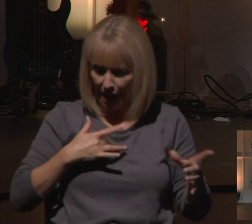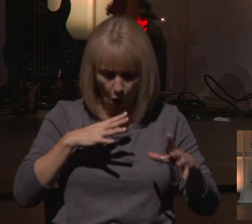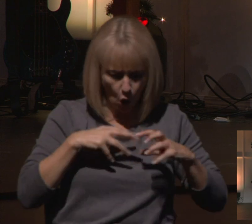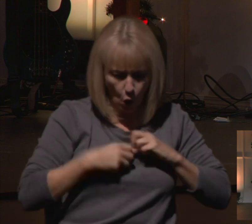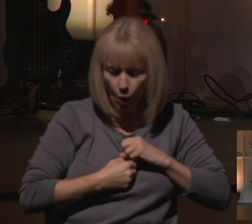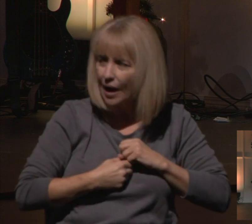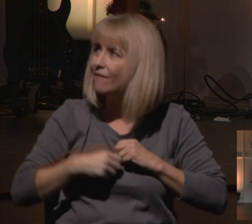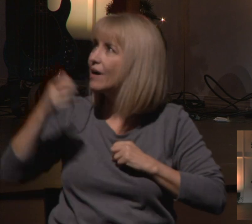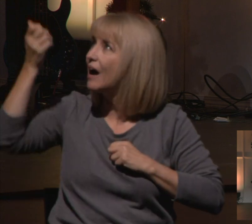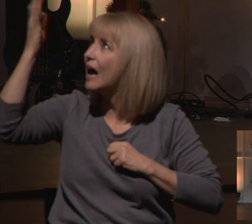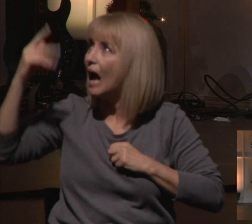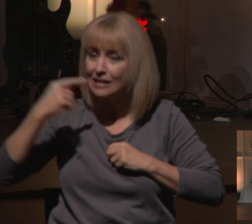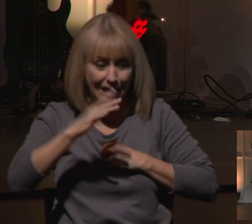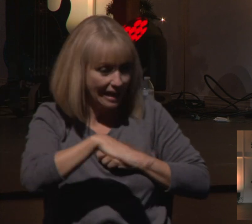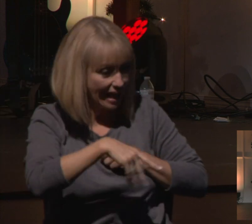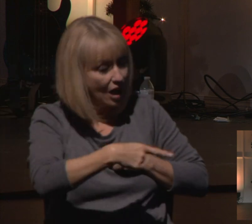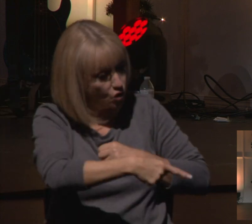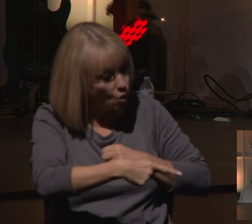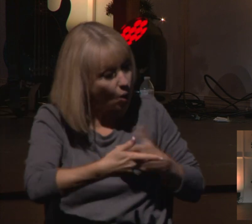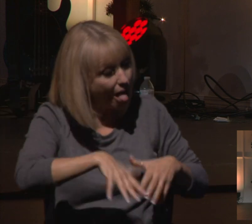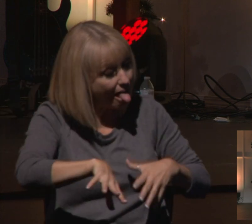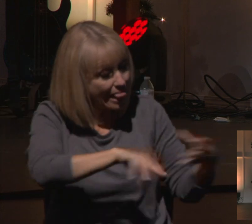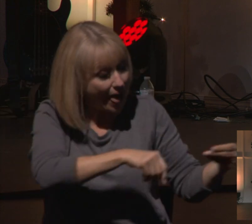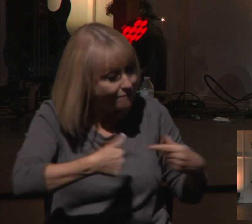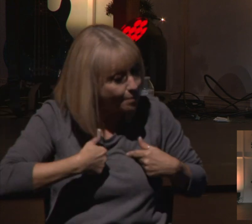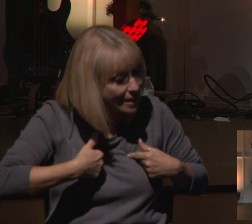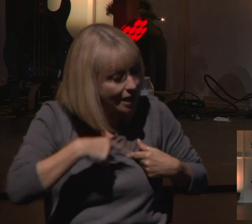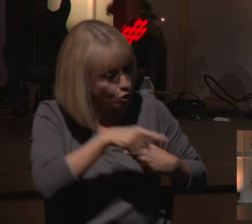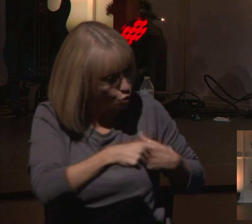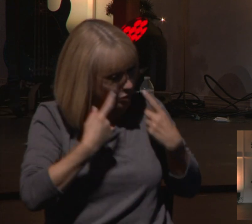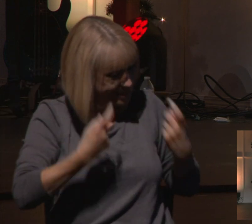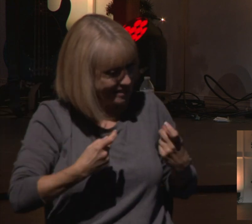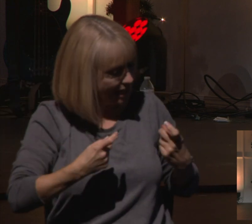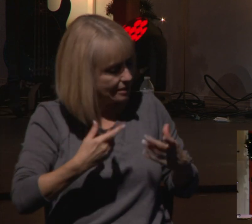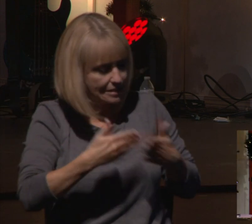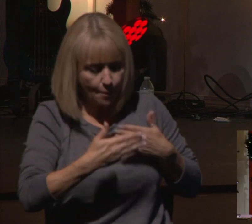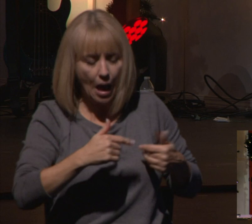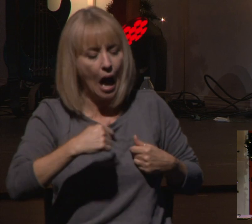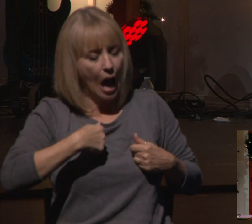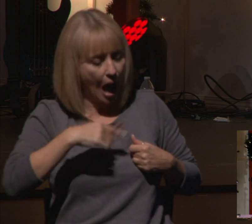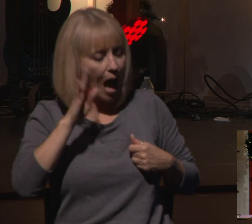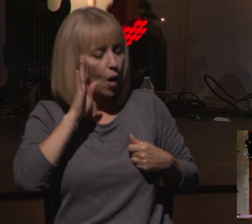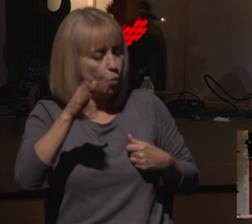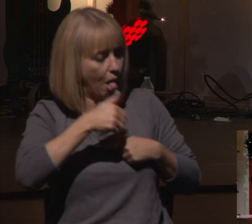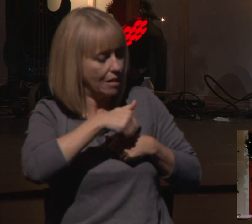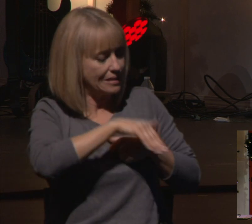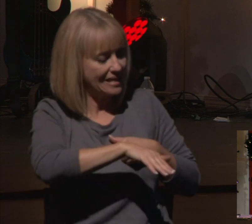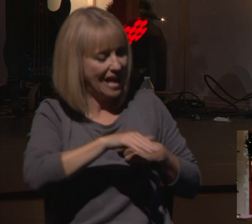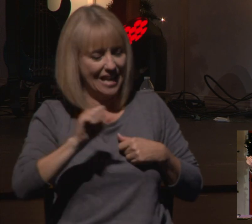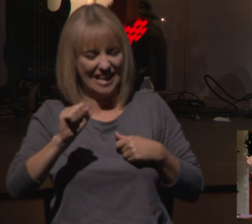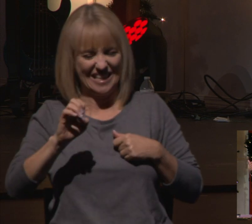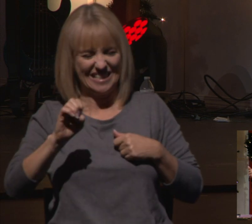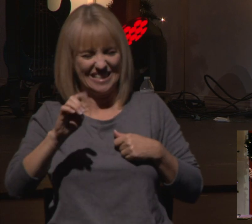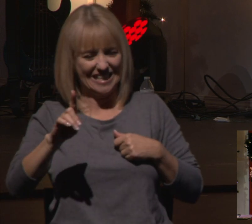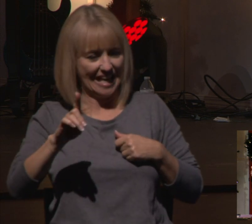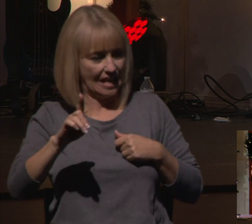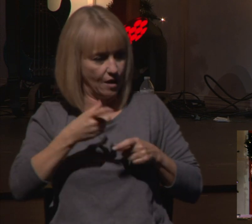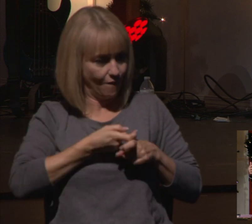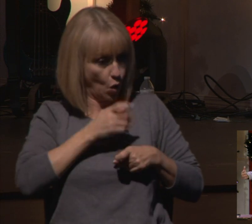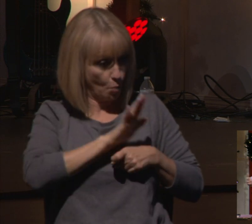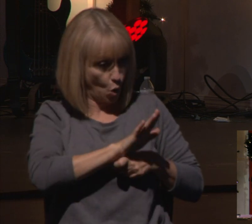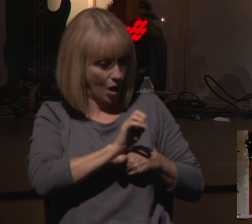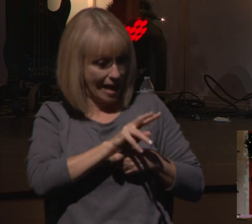I've got a plan for you. Even though you abandoned me, I'm gonna send a seed of yours, Eve, who will crush the head of Satan,